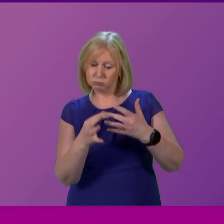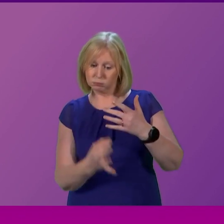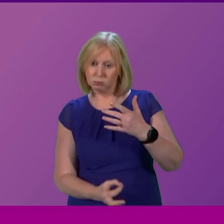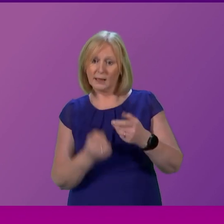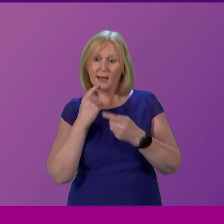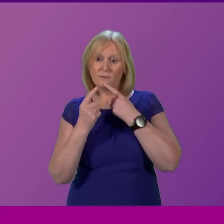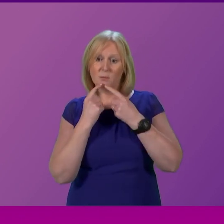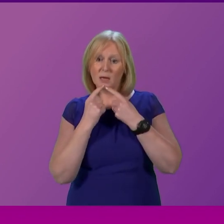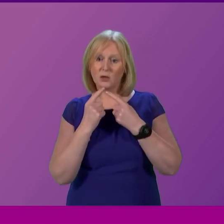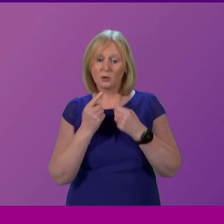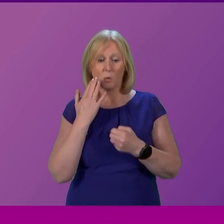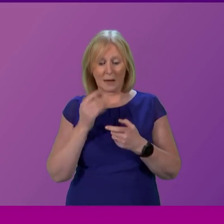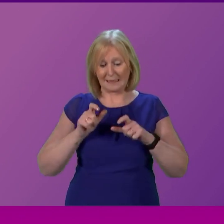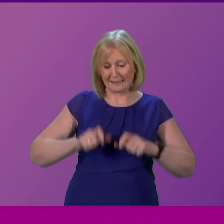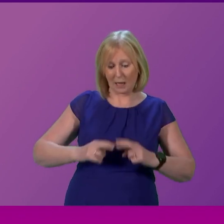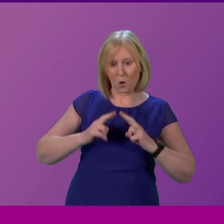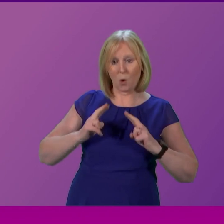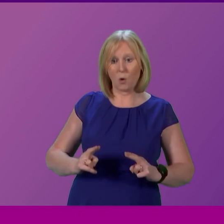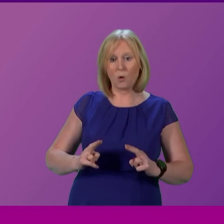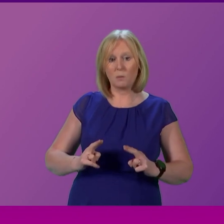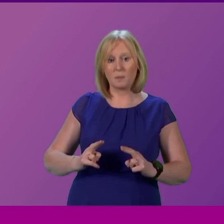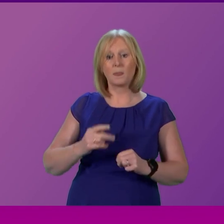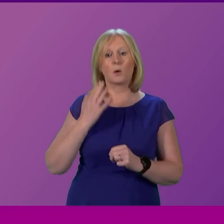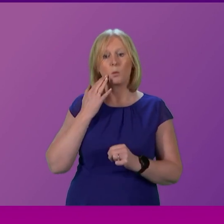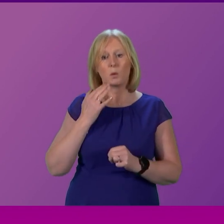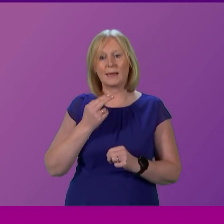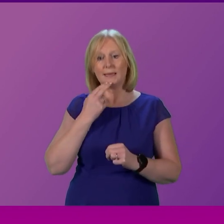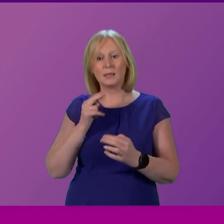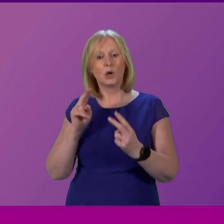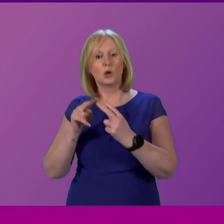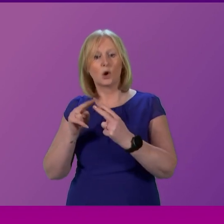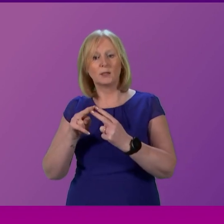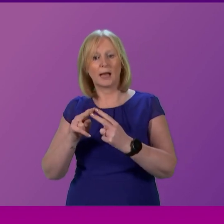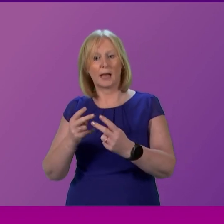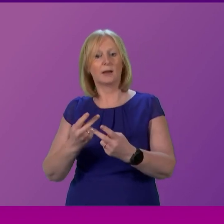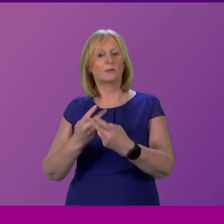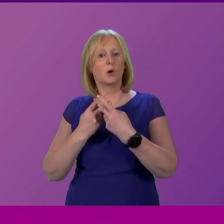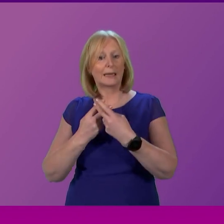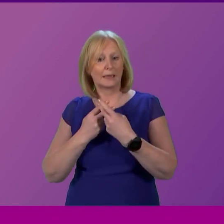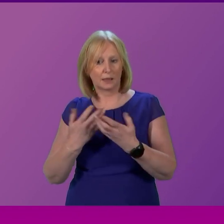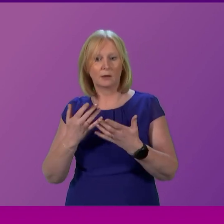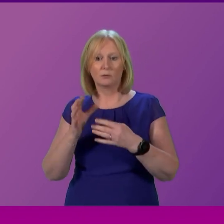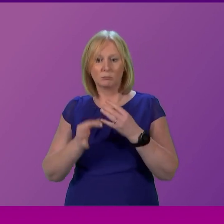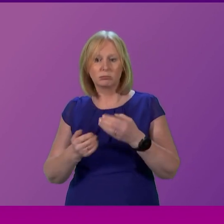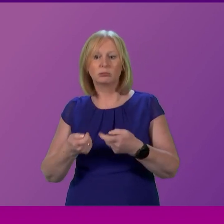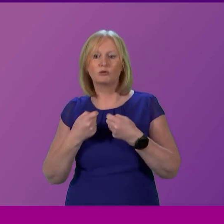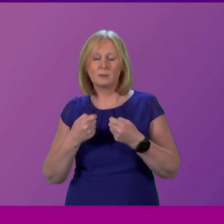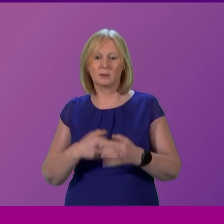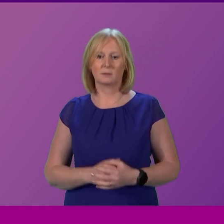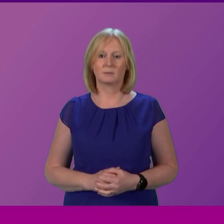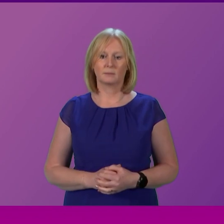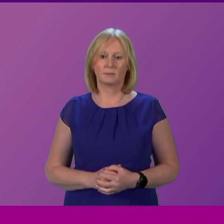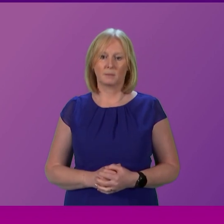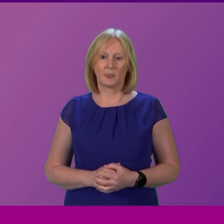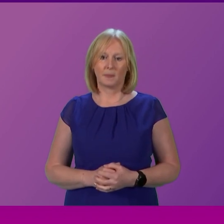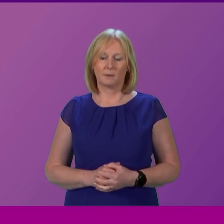when to stay at home and when to seek more care. GPs and pharmacies can also be contacted as a first port of call for